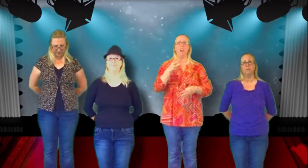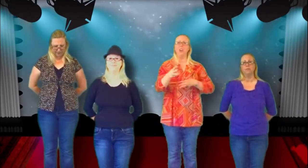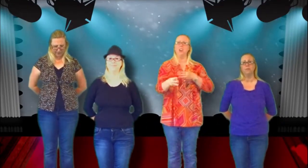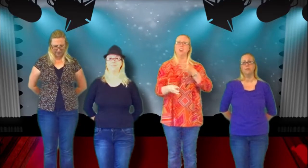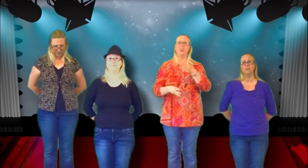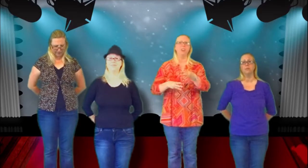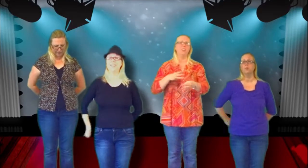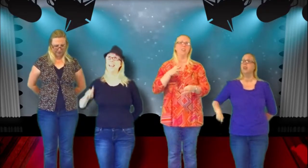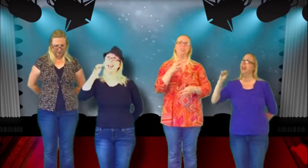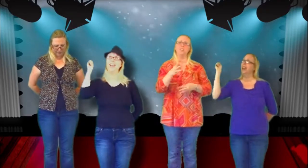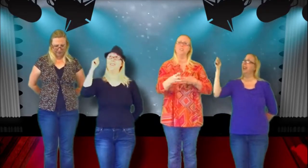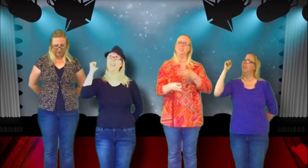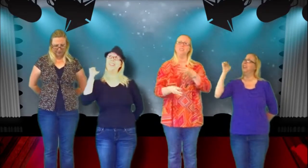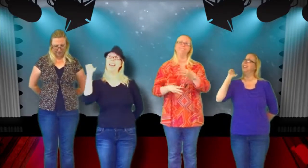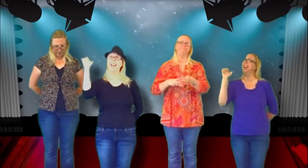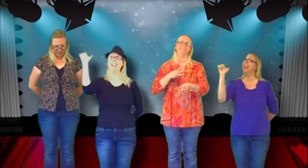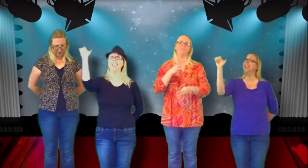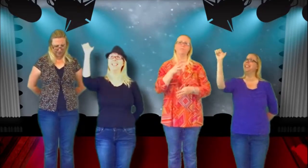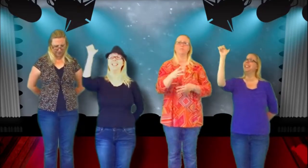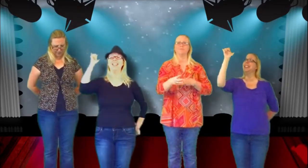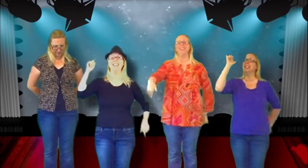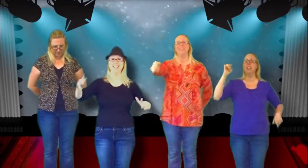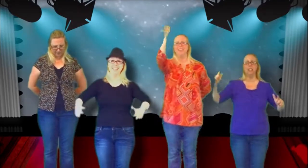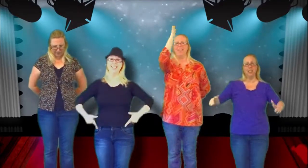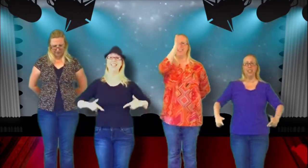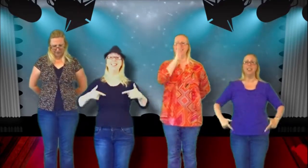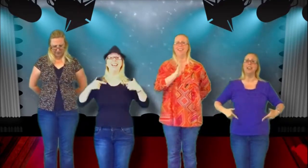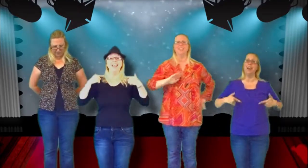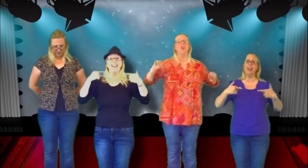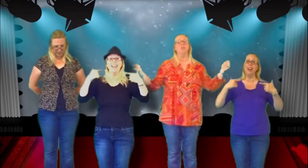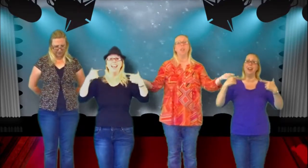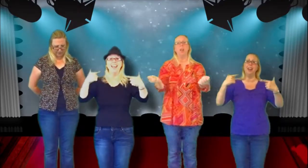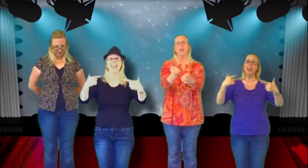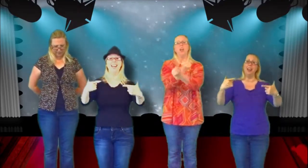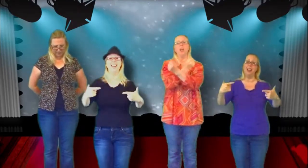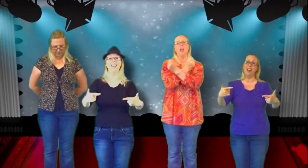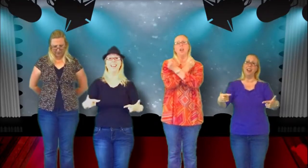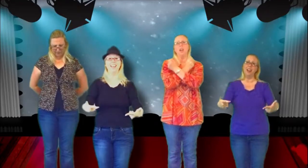Oh, everlasting life Oh,